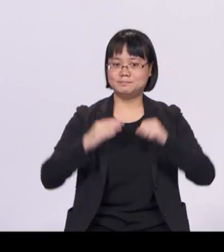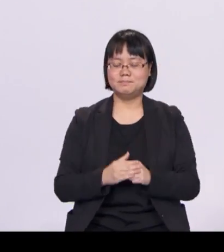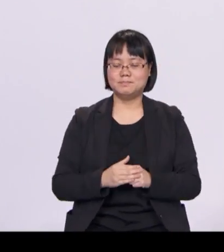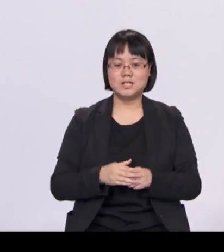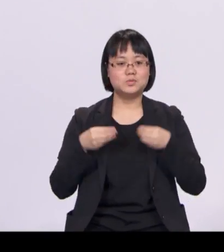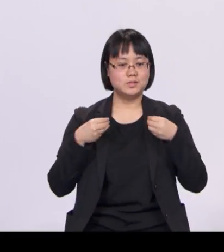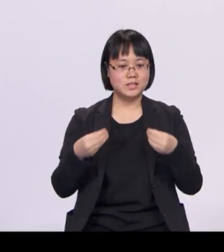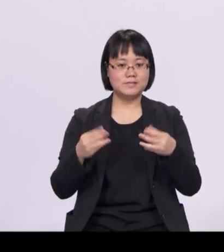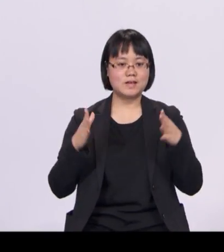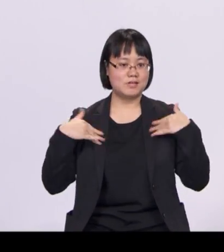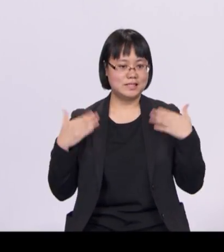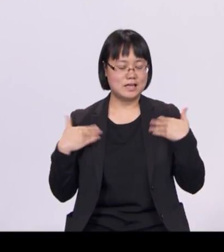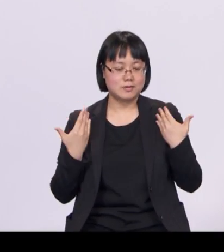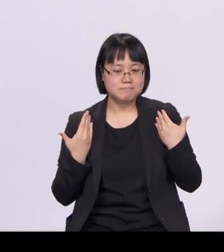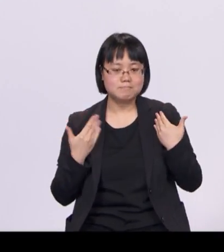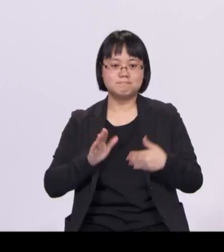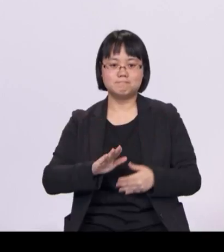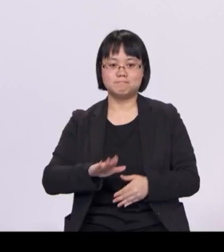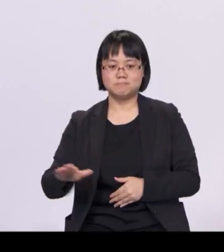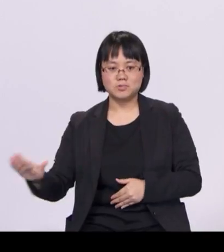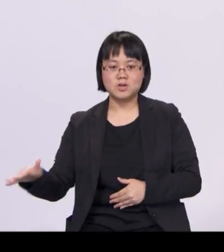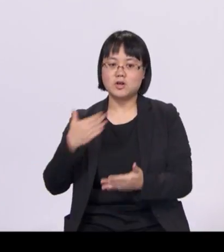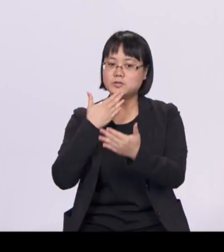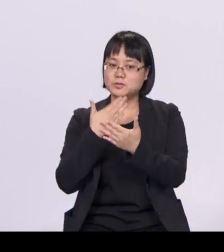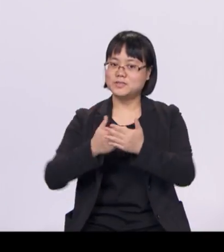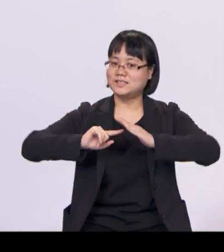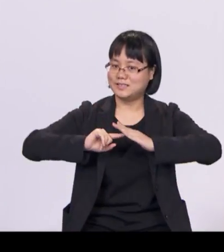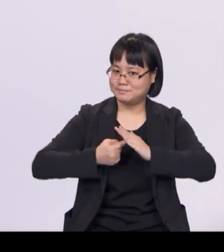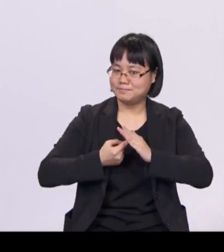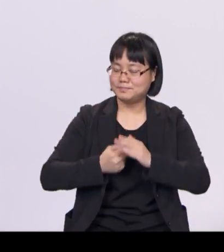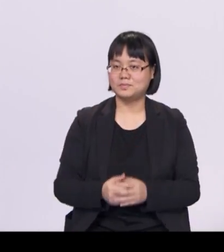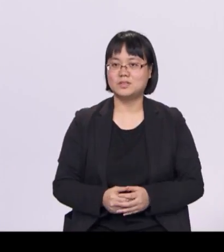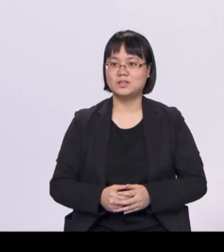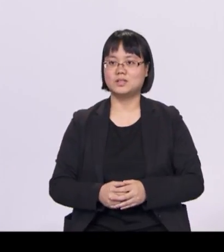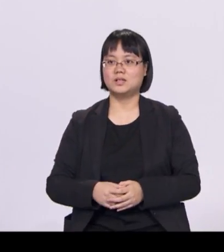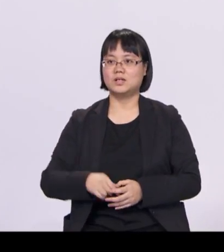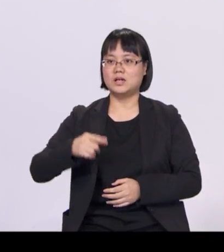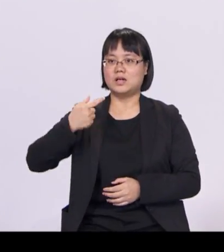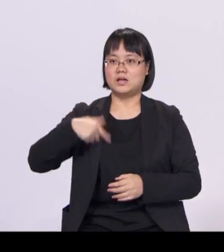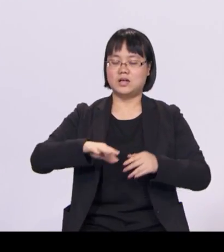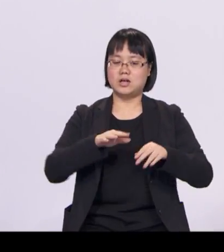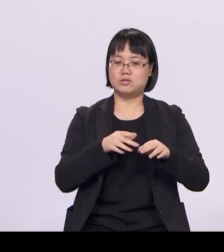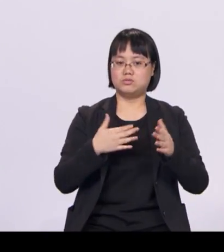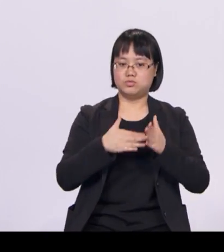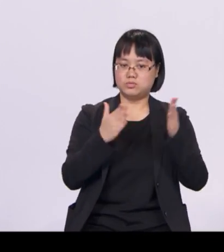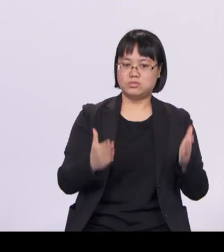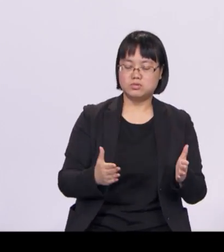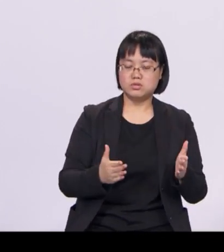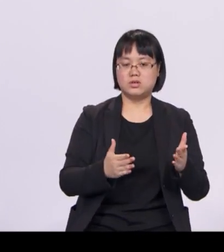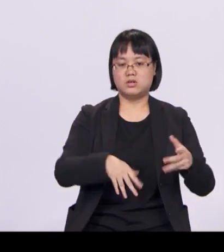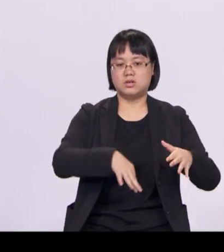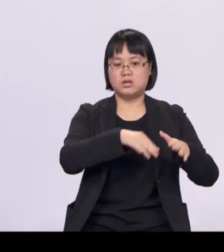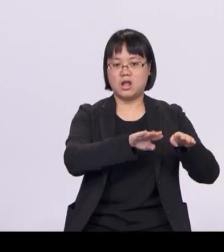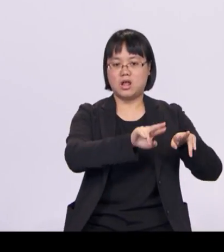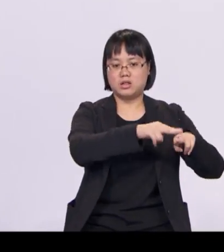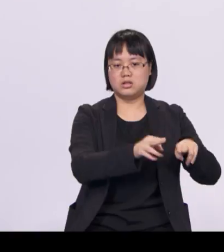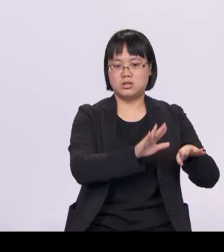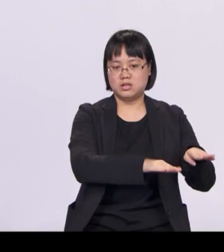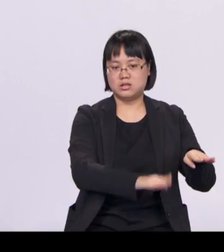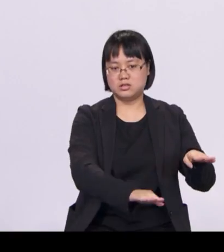start. Even though our student cohorts are falling, we are spending more per child, and dedicating more resources to